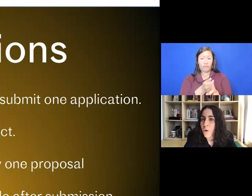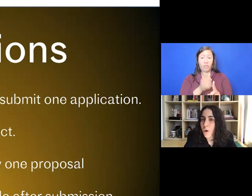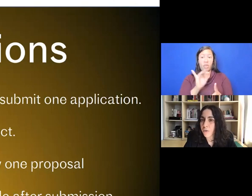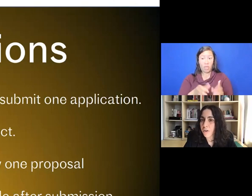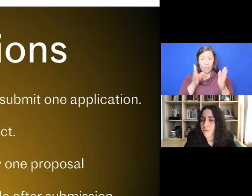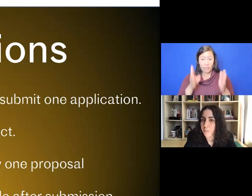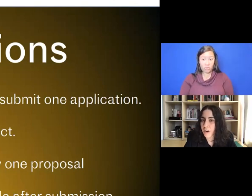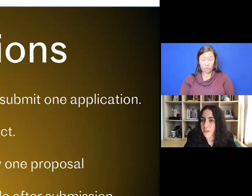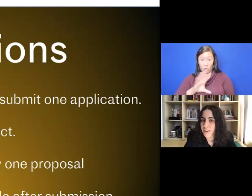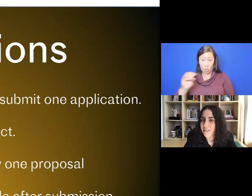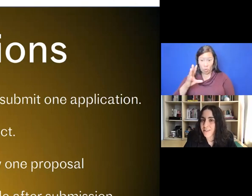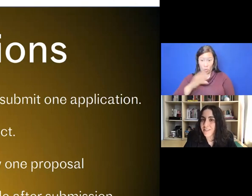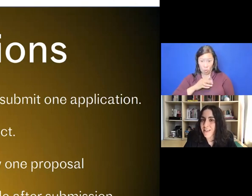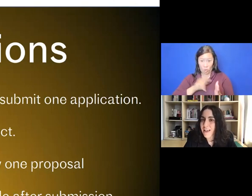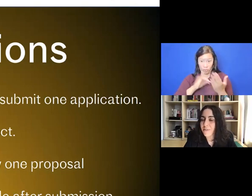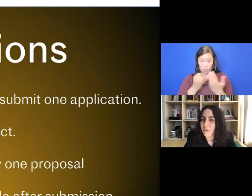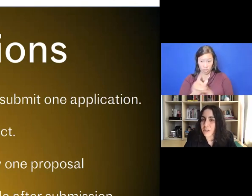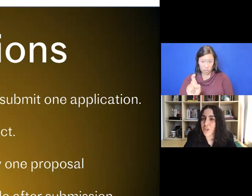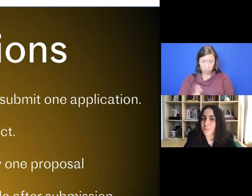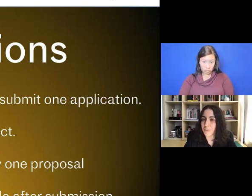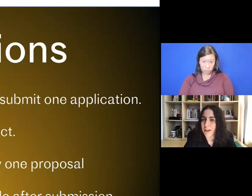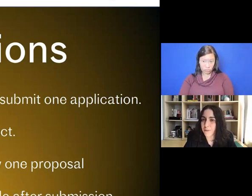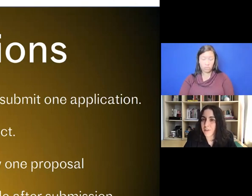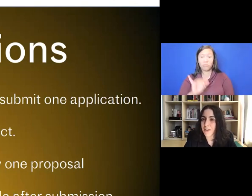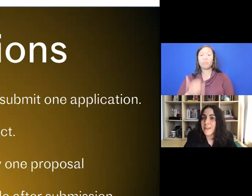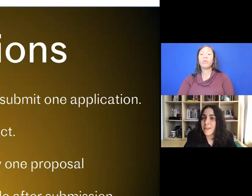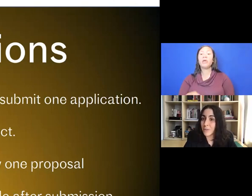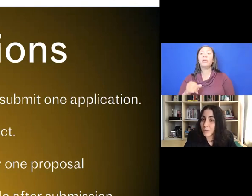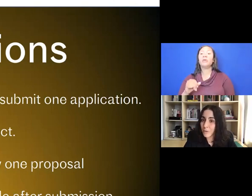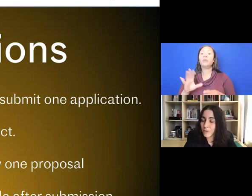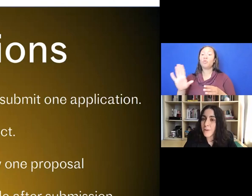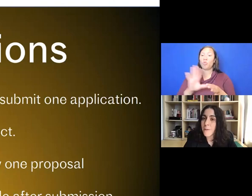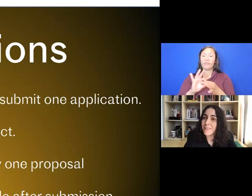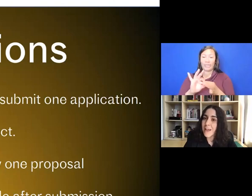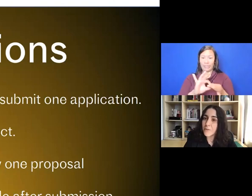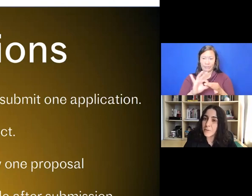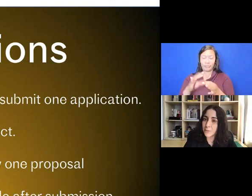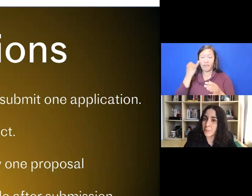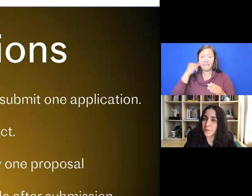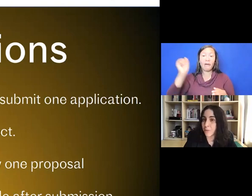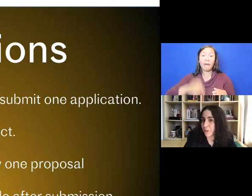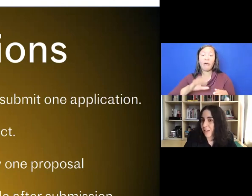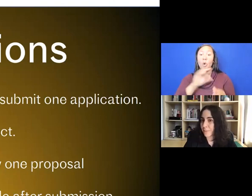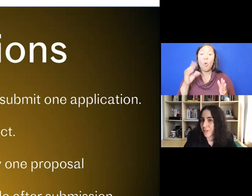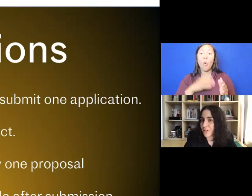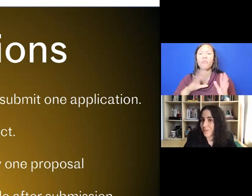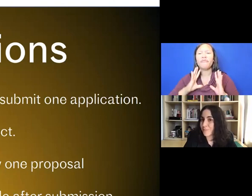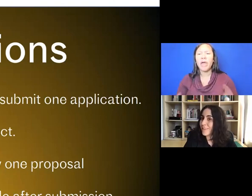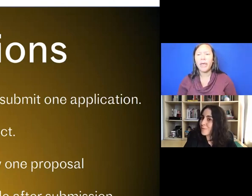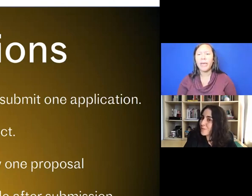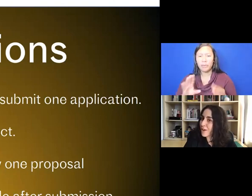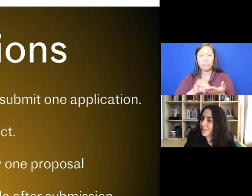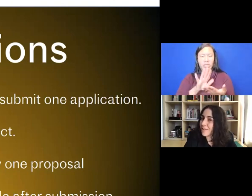co-owner of the project? Is that the relationship you have? If so, then that would be appropriate for a collaboration.